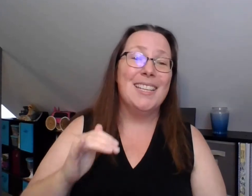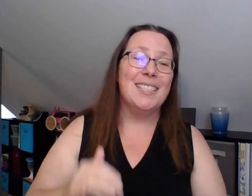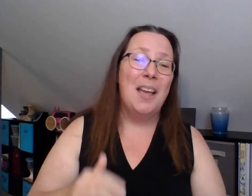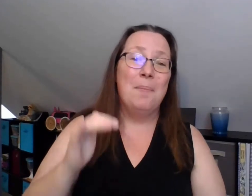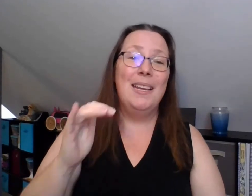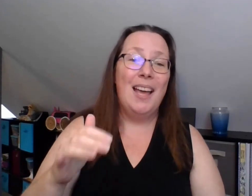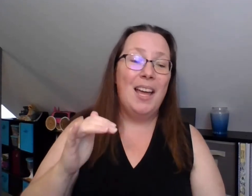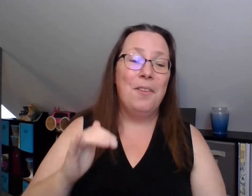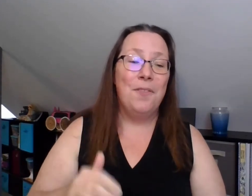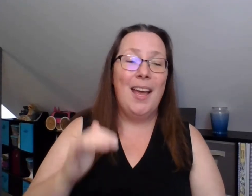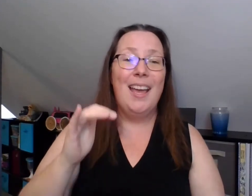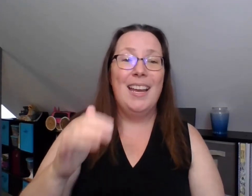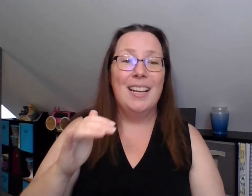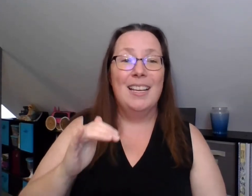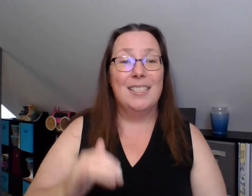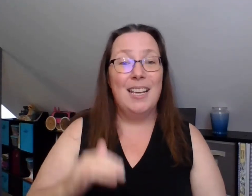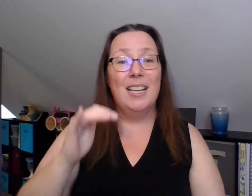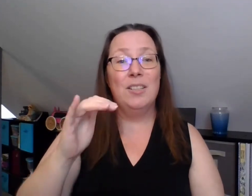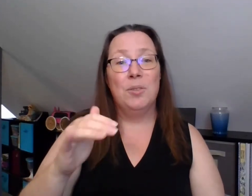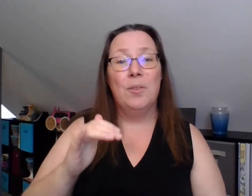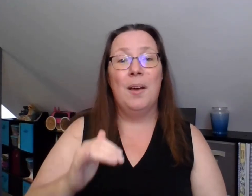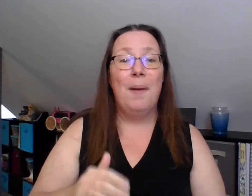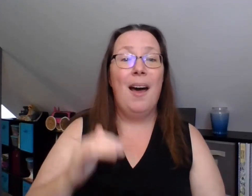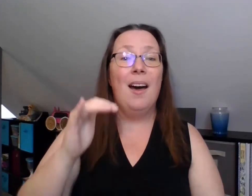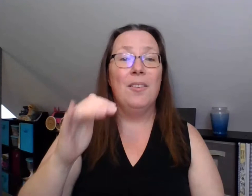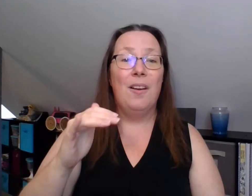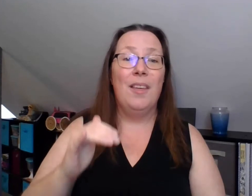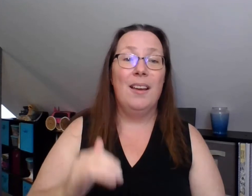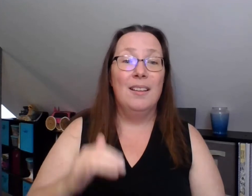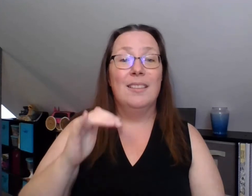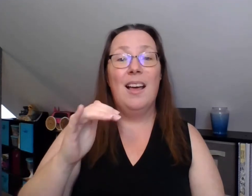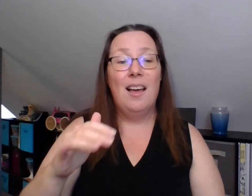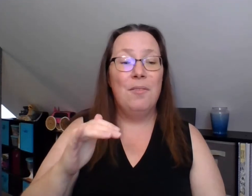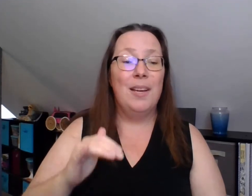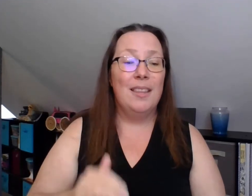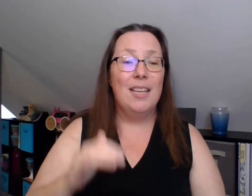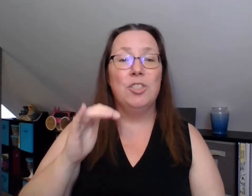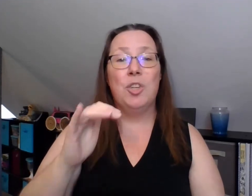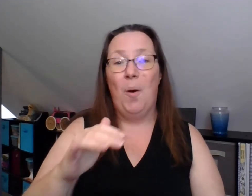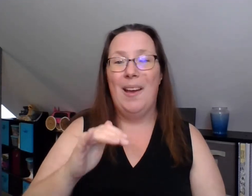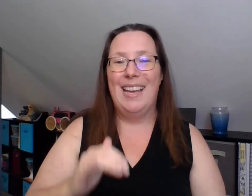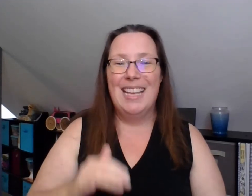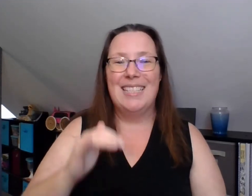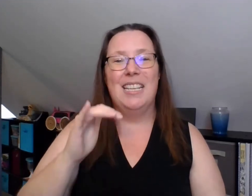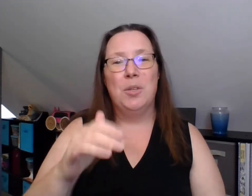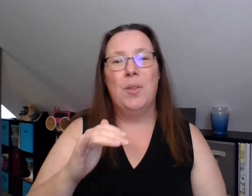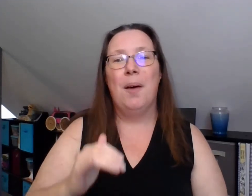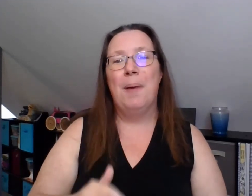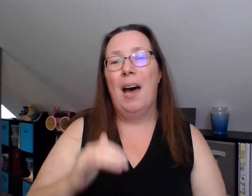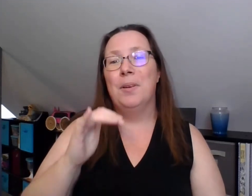be not afraid sing to the power of the love within joy sing to the power